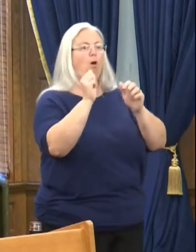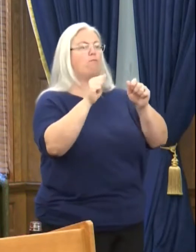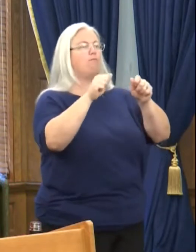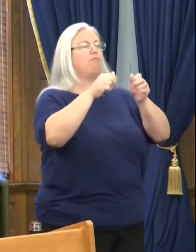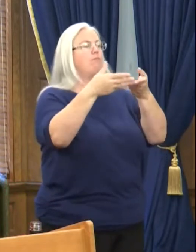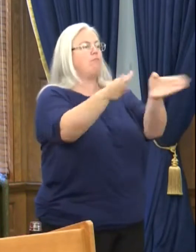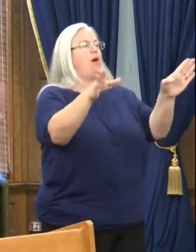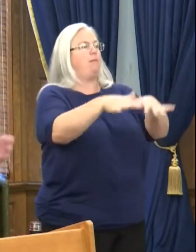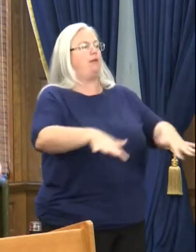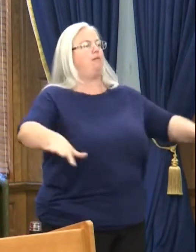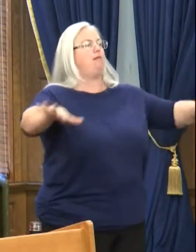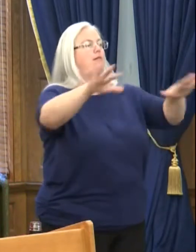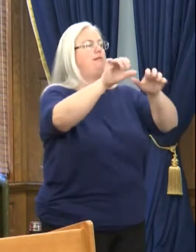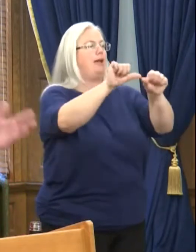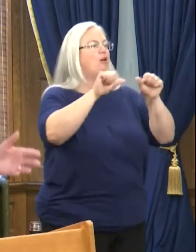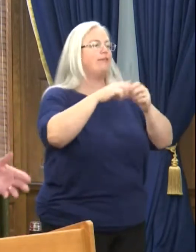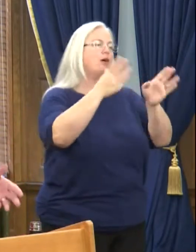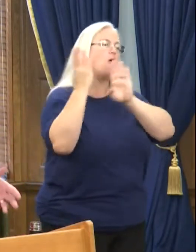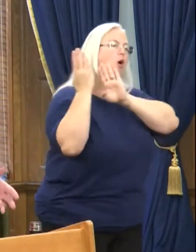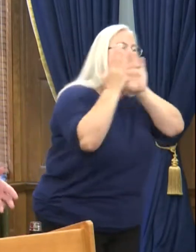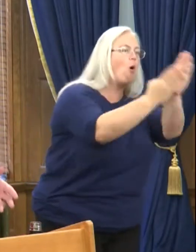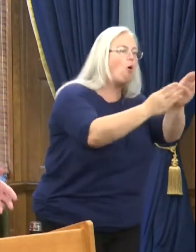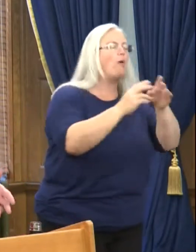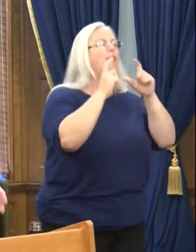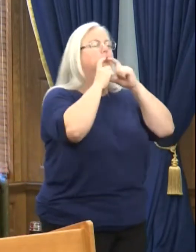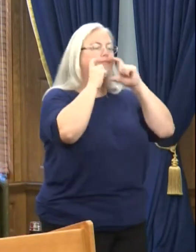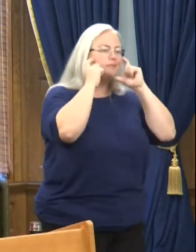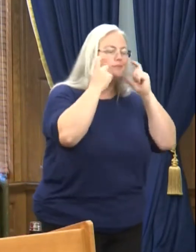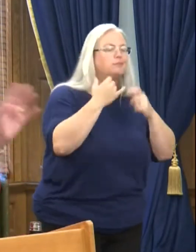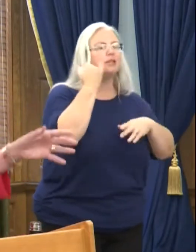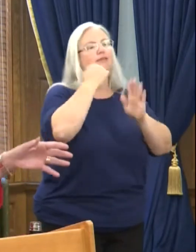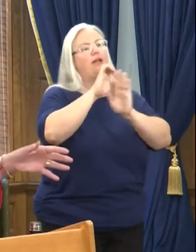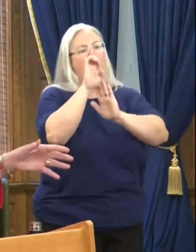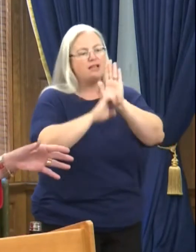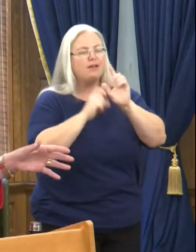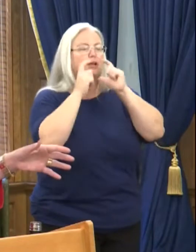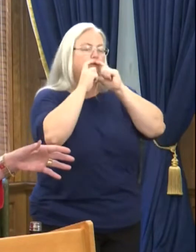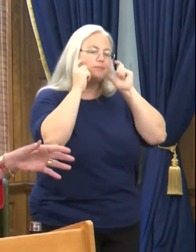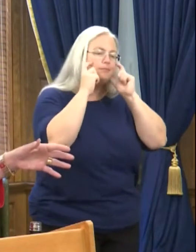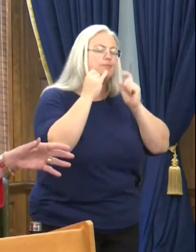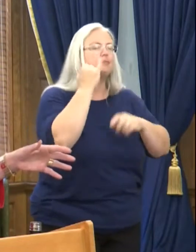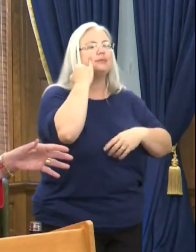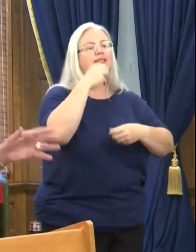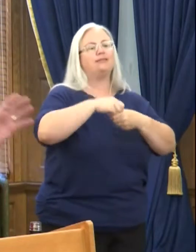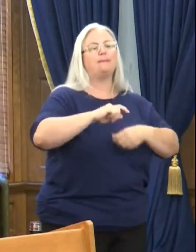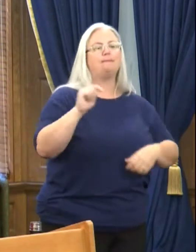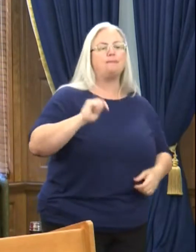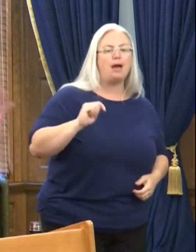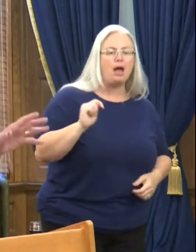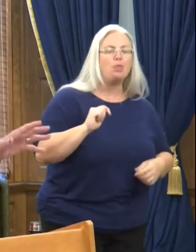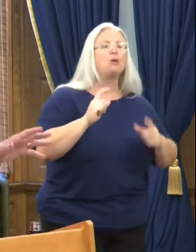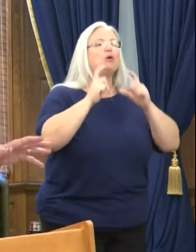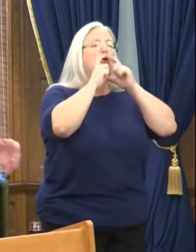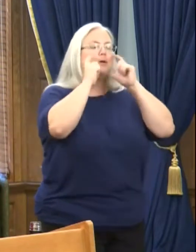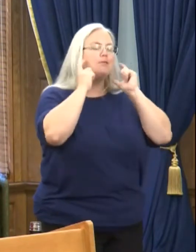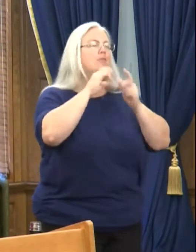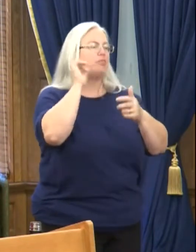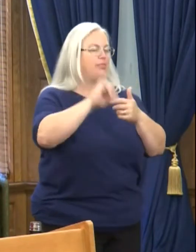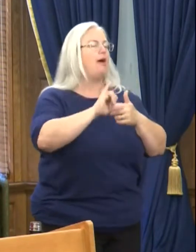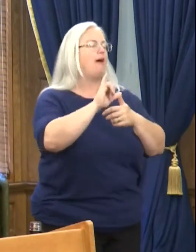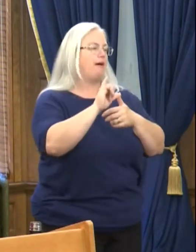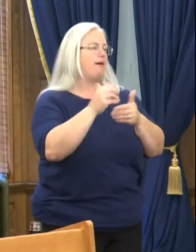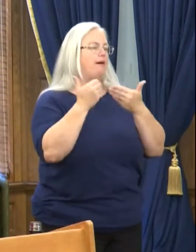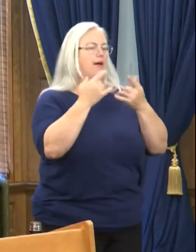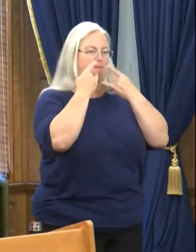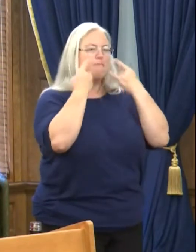areas. So if you're walking in the hallways, you're on the elevator, you're in the bathrooms, those kinds of places,